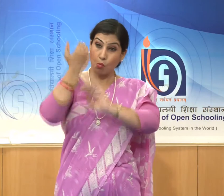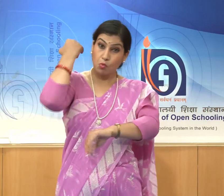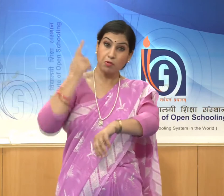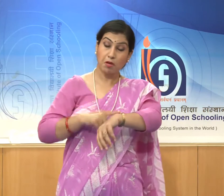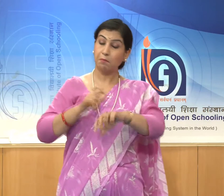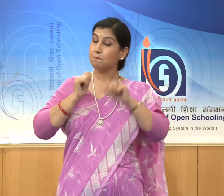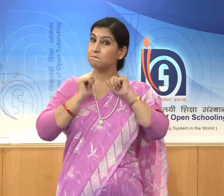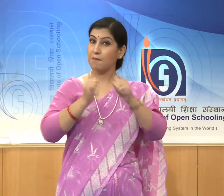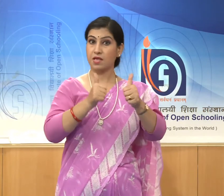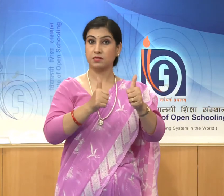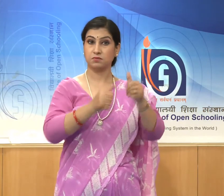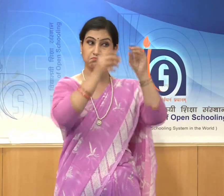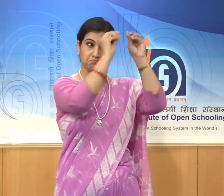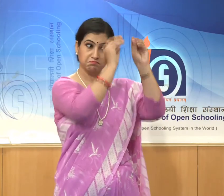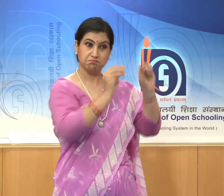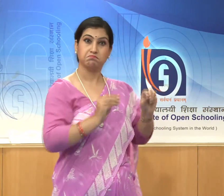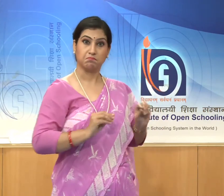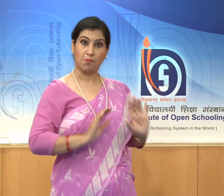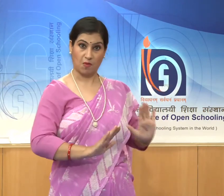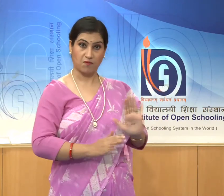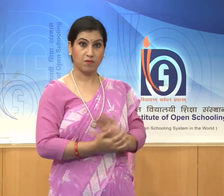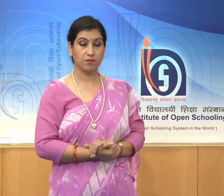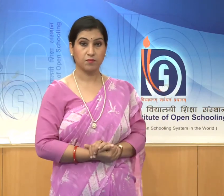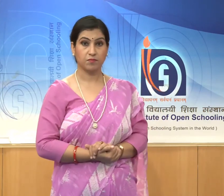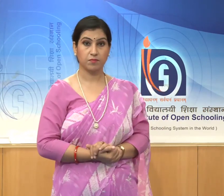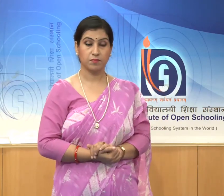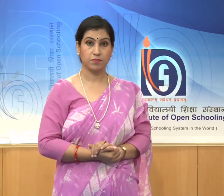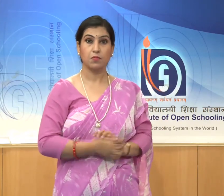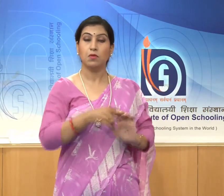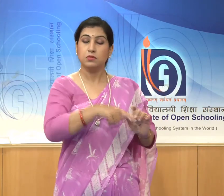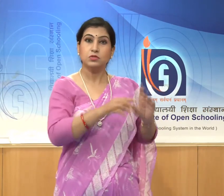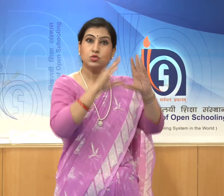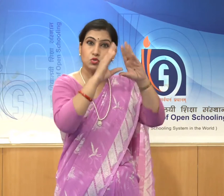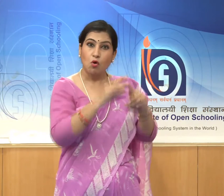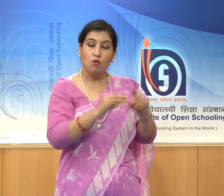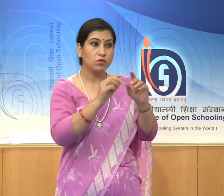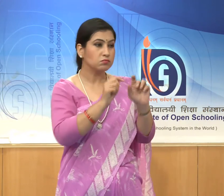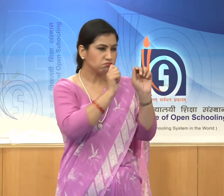of the delicate and